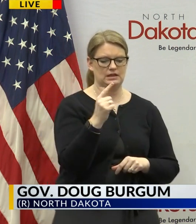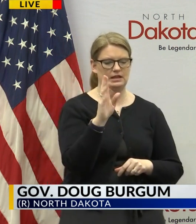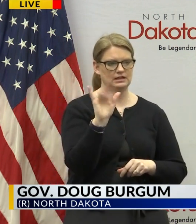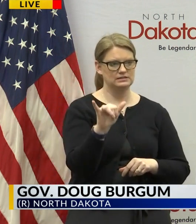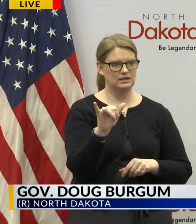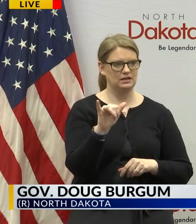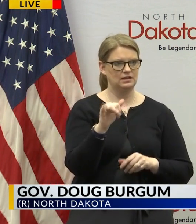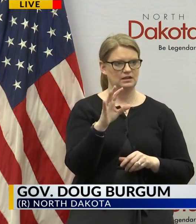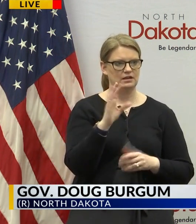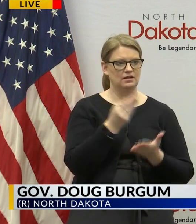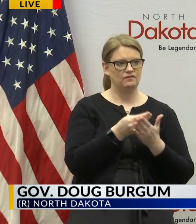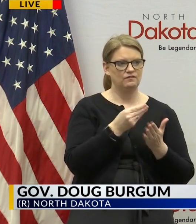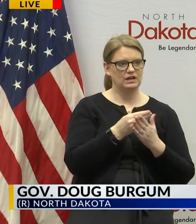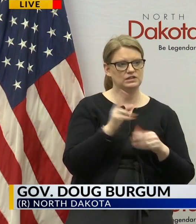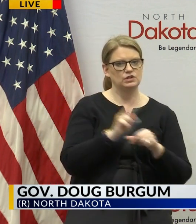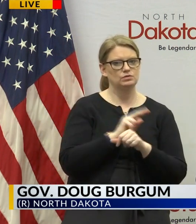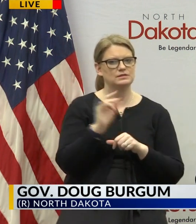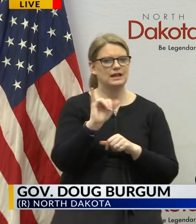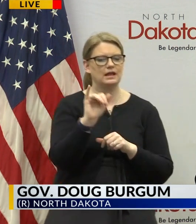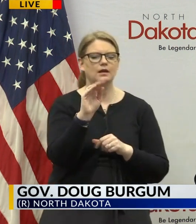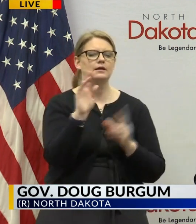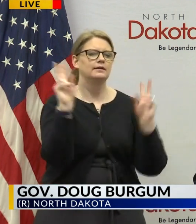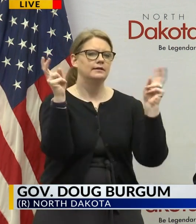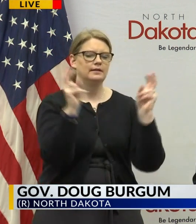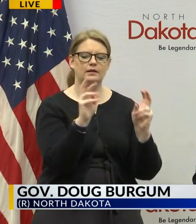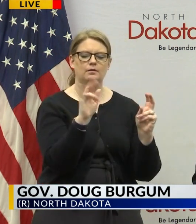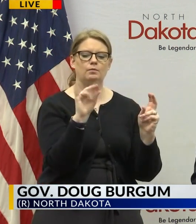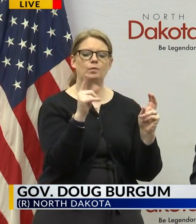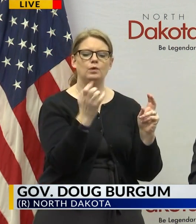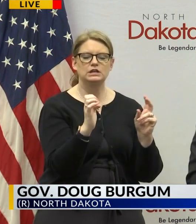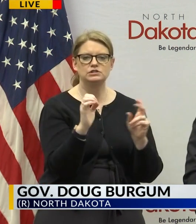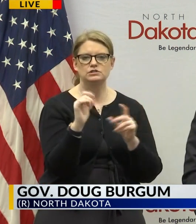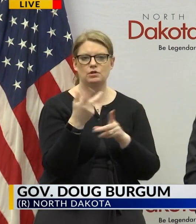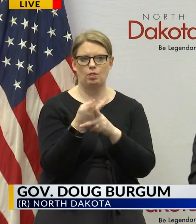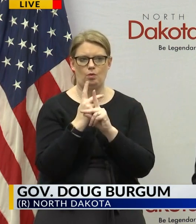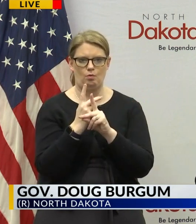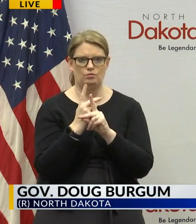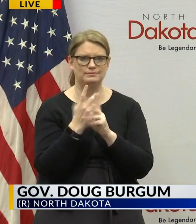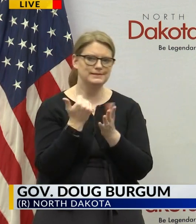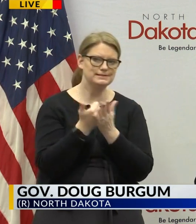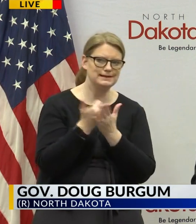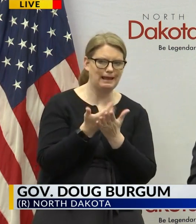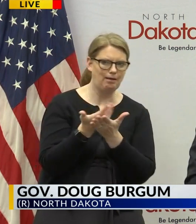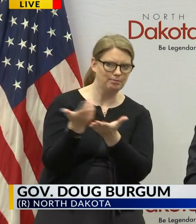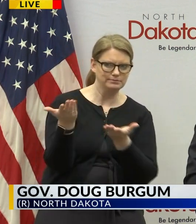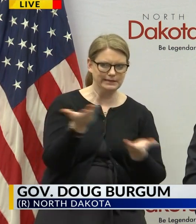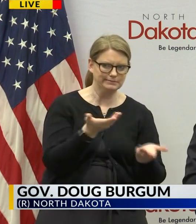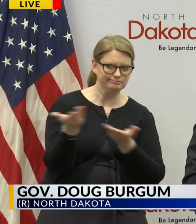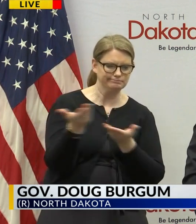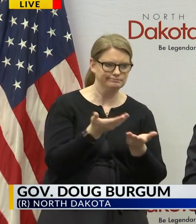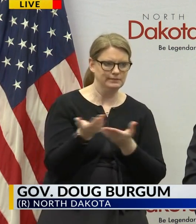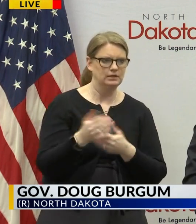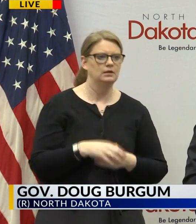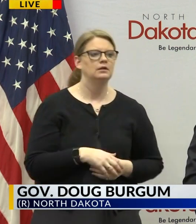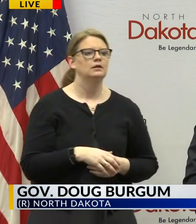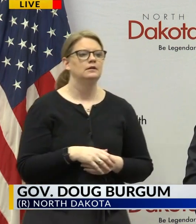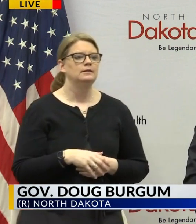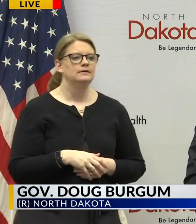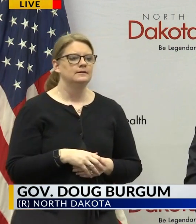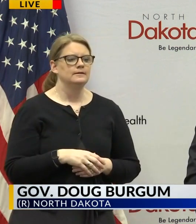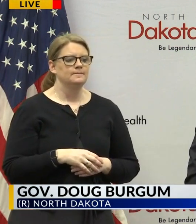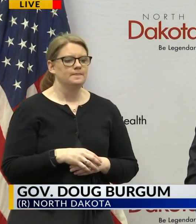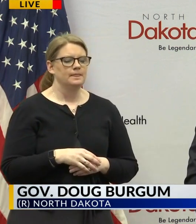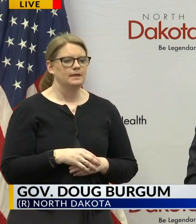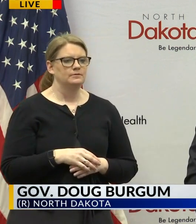bridge loans especially for restaurant tours a question uh came up uh